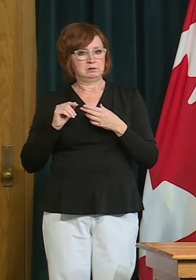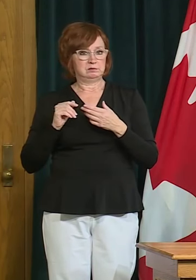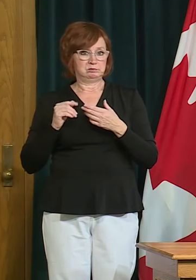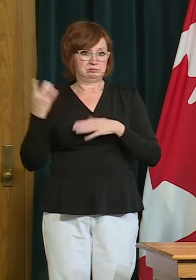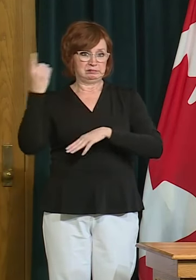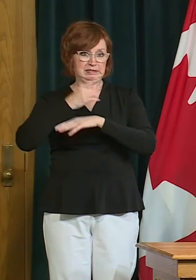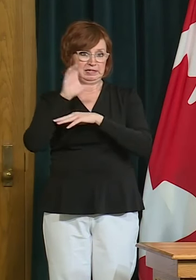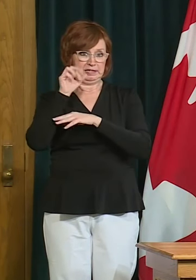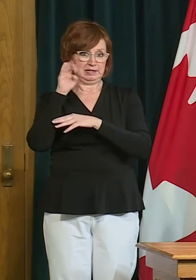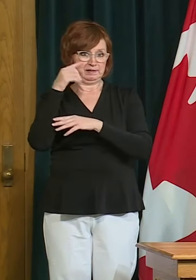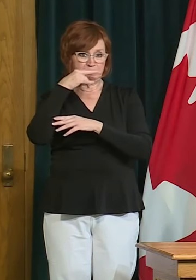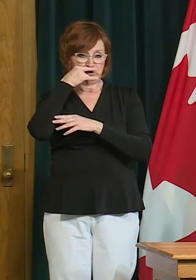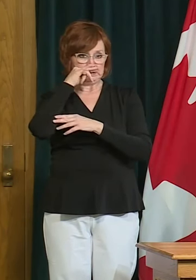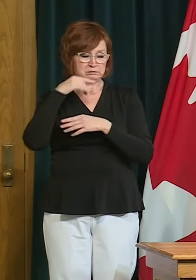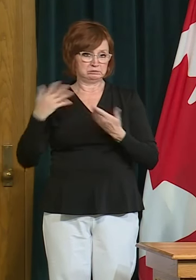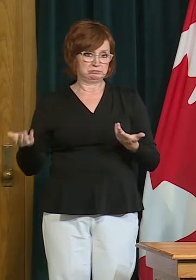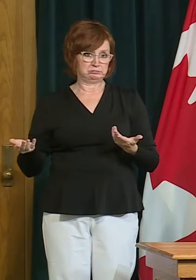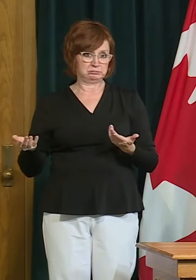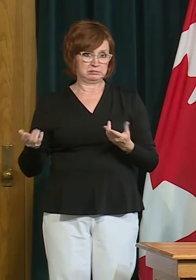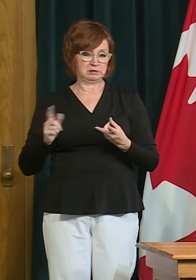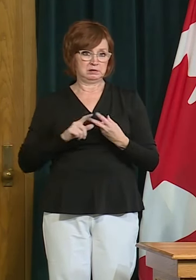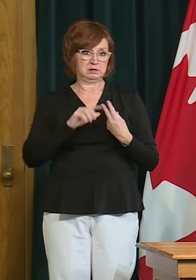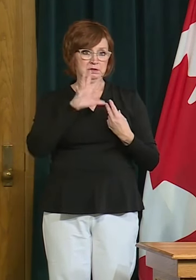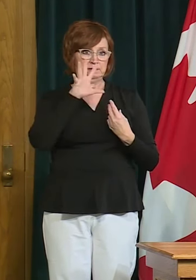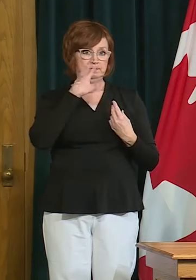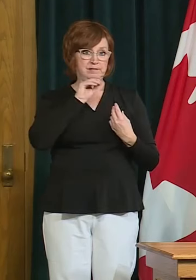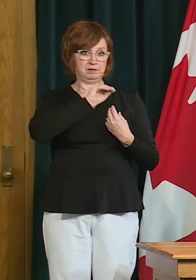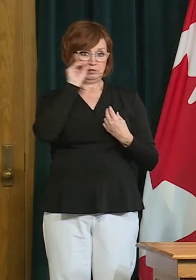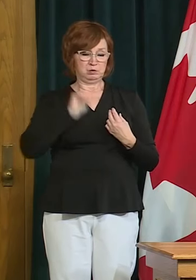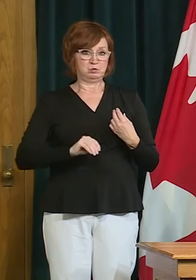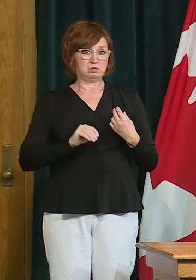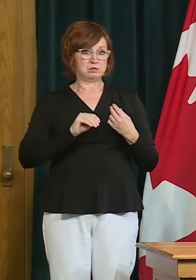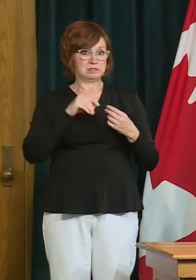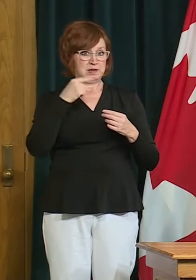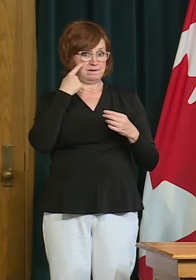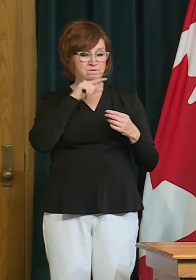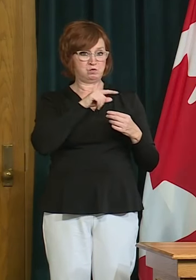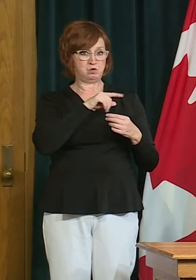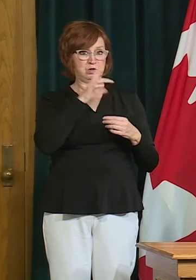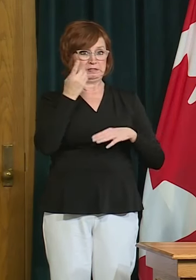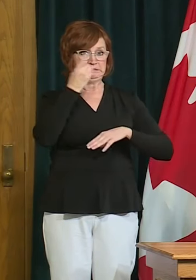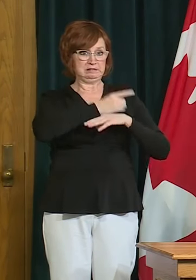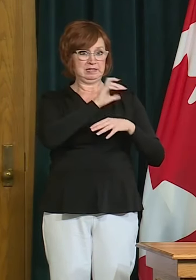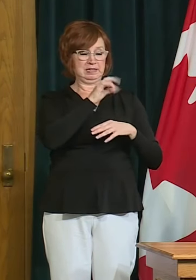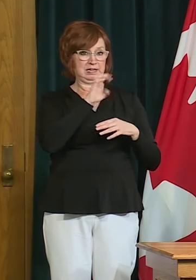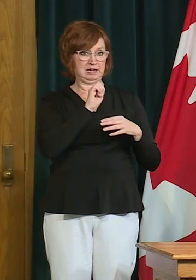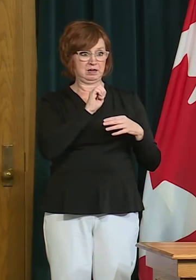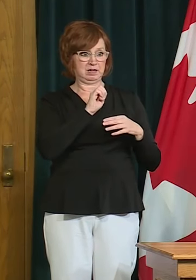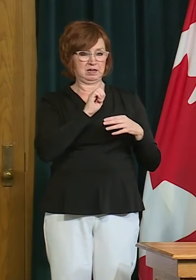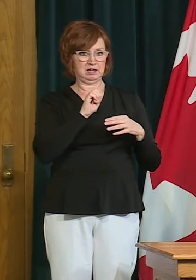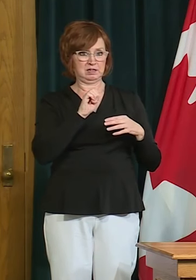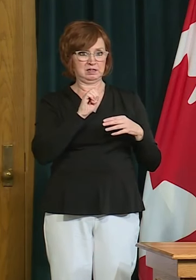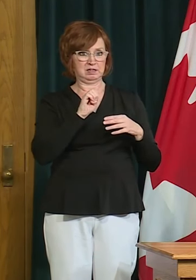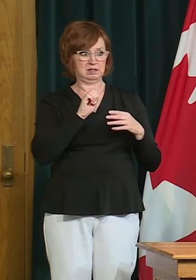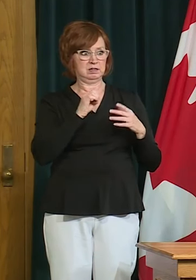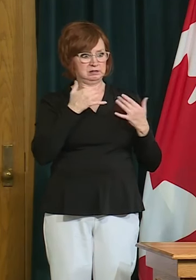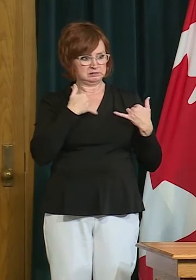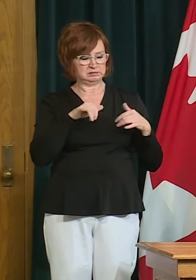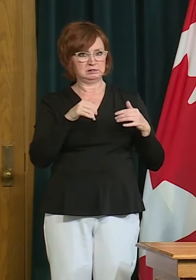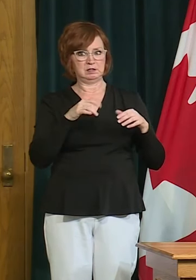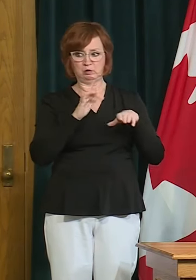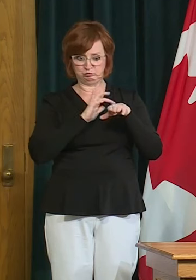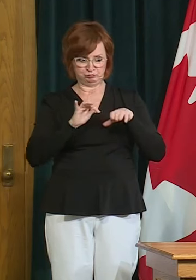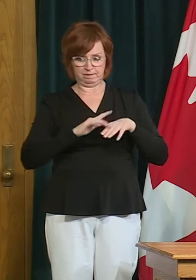50 percent of our of our child care spaces that we had allotted for uh people that are going back to work are still available we have about